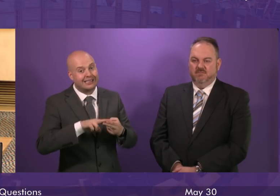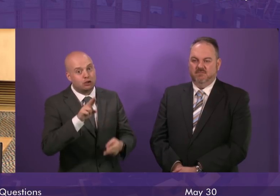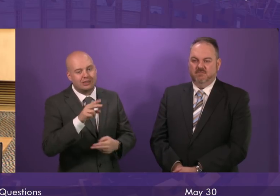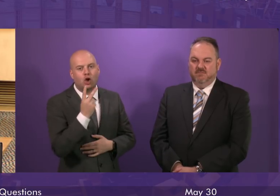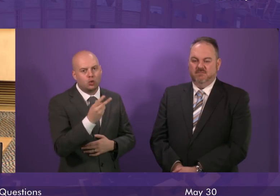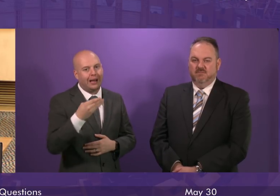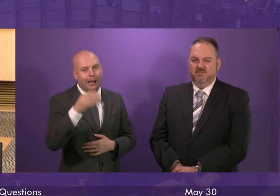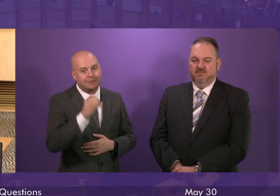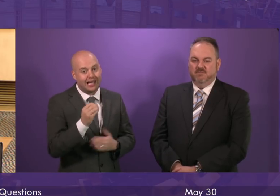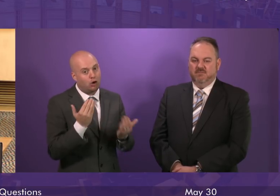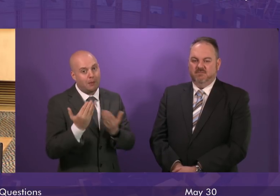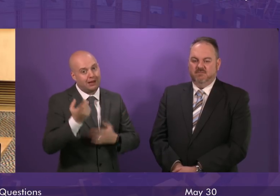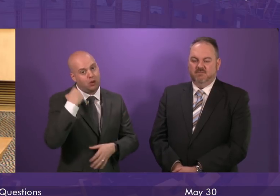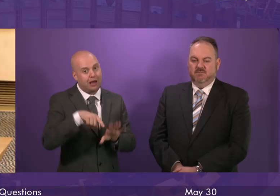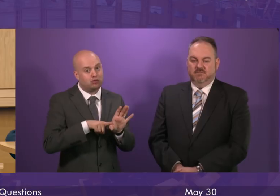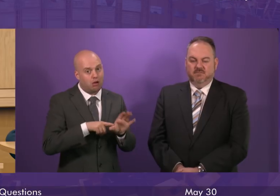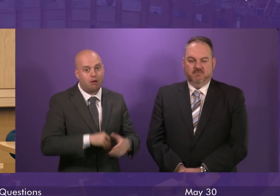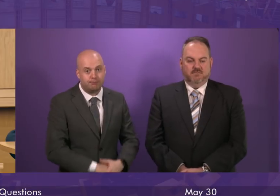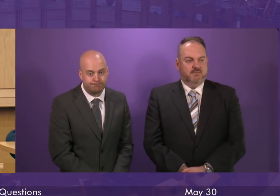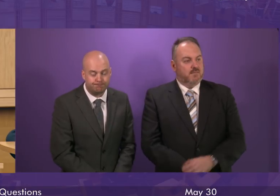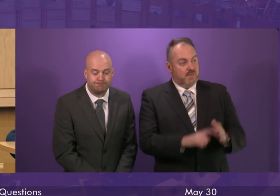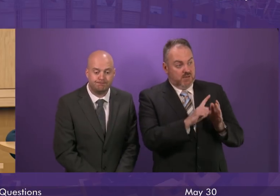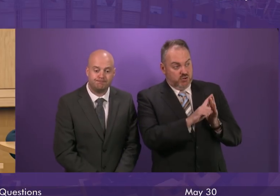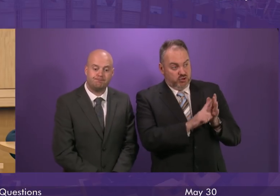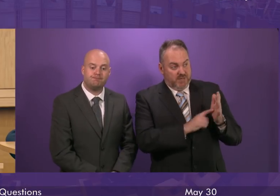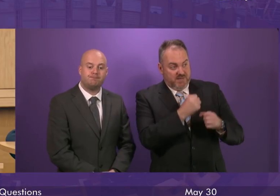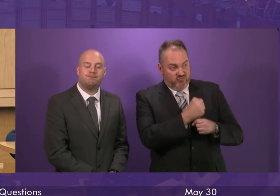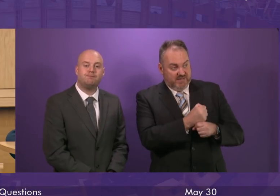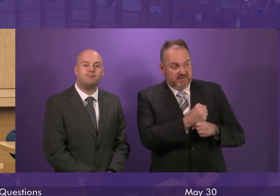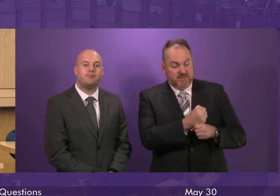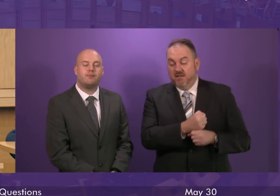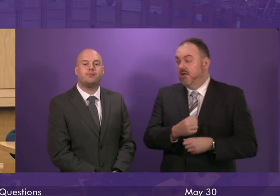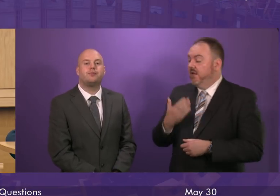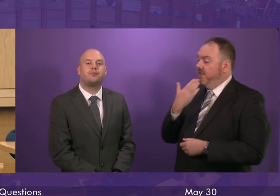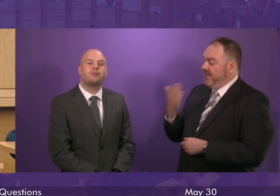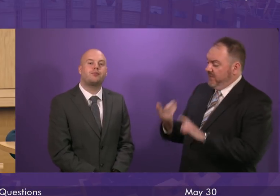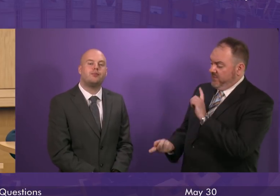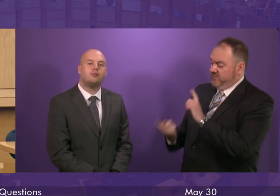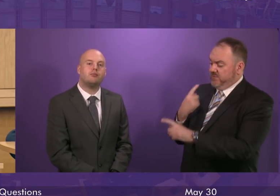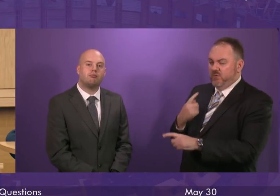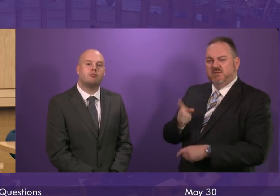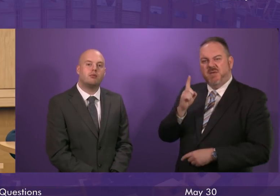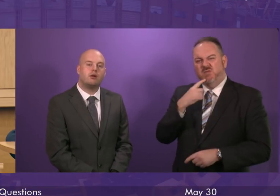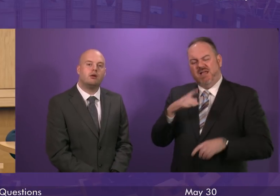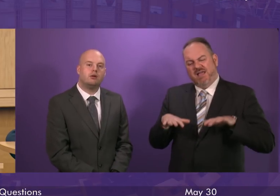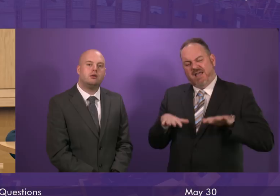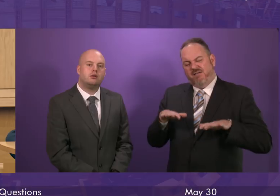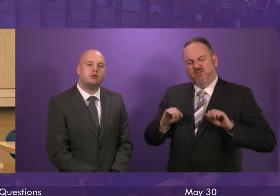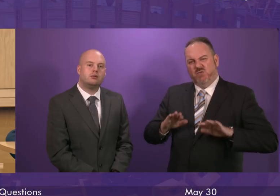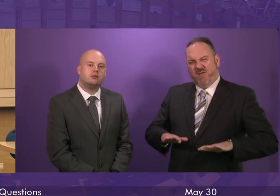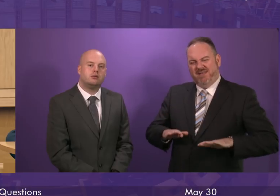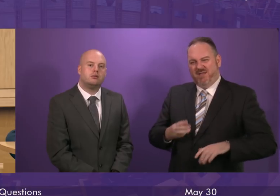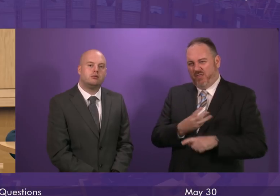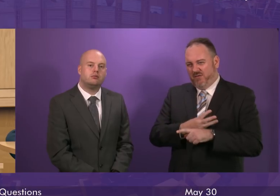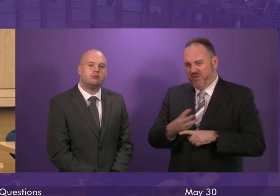on last year's investment. Jamie Green. Thank you First Minister for that response. You talked about the average time being three weeks. The last